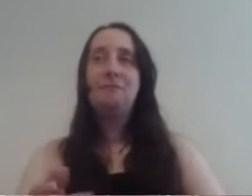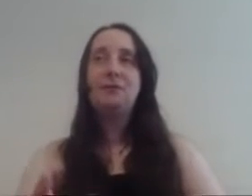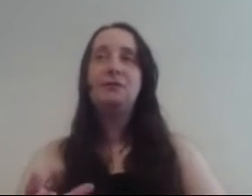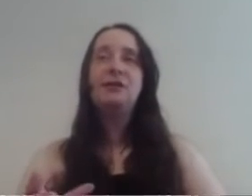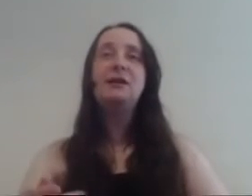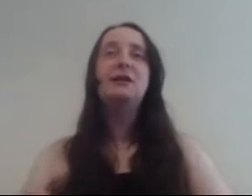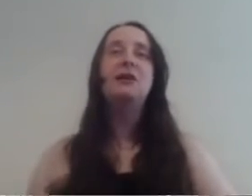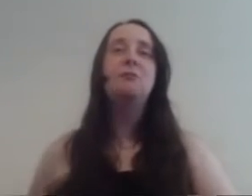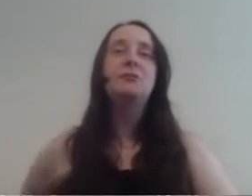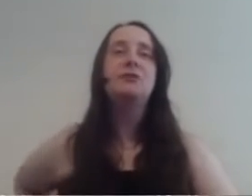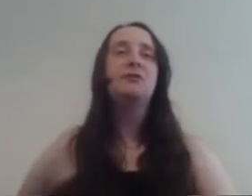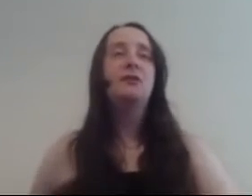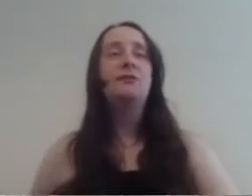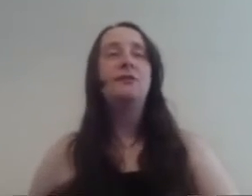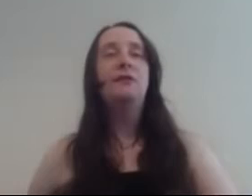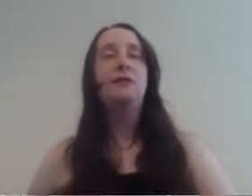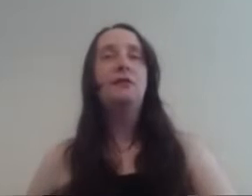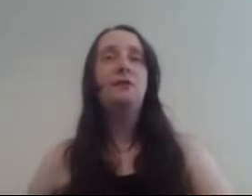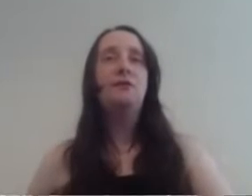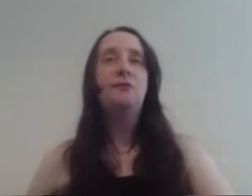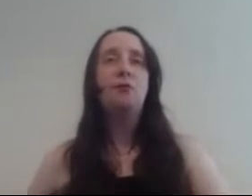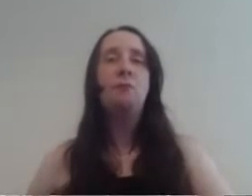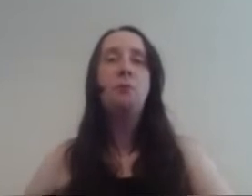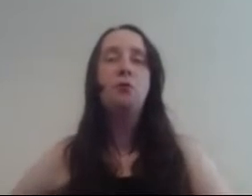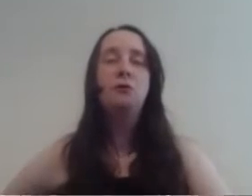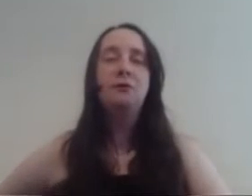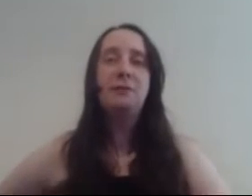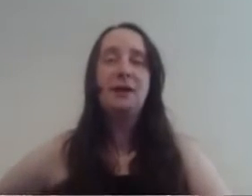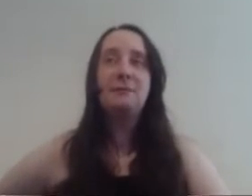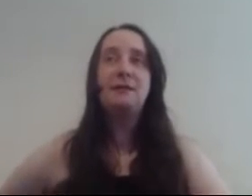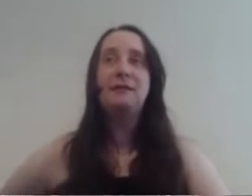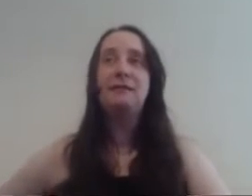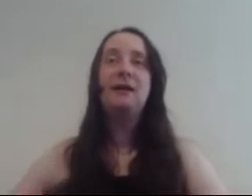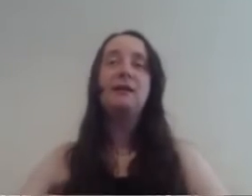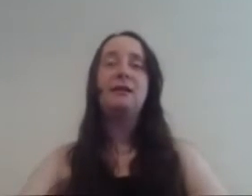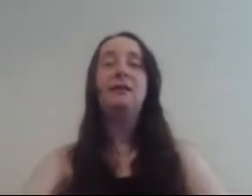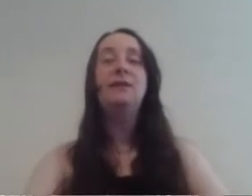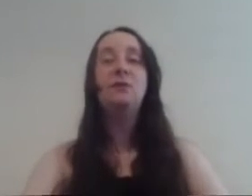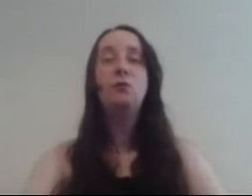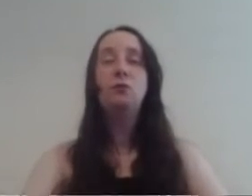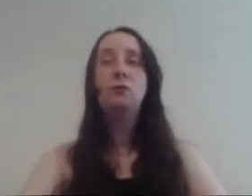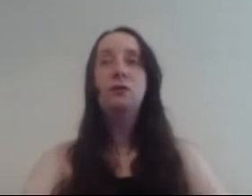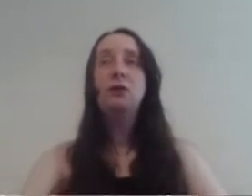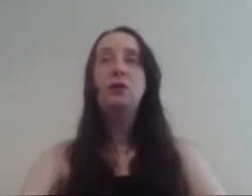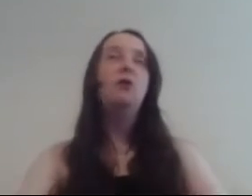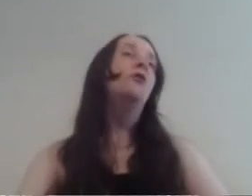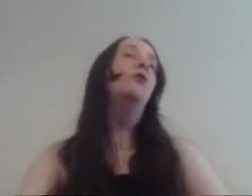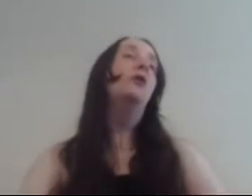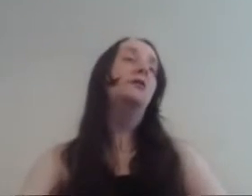Regina Regina helps Rumpel to make Emma dark and evil or